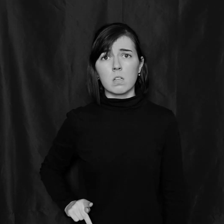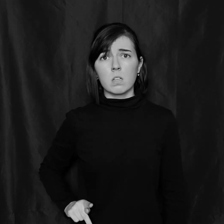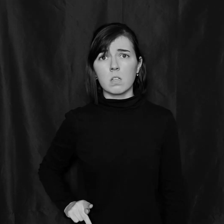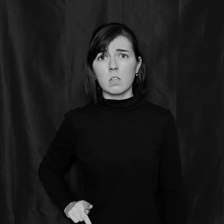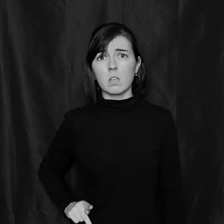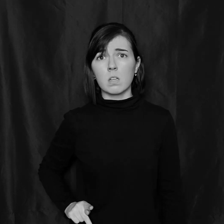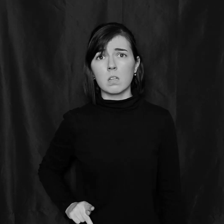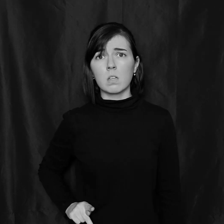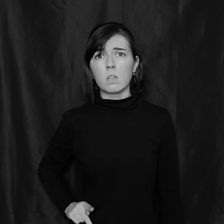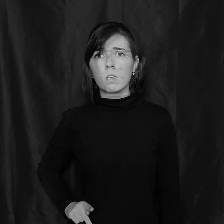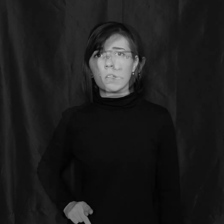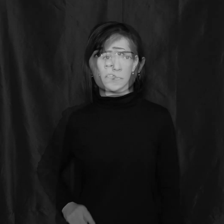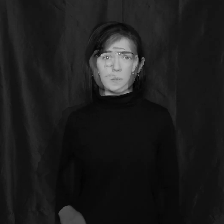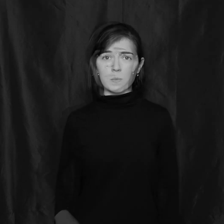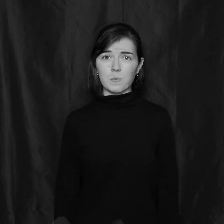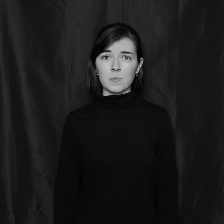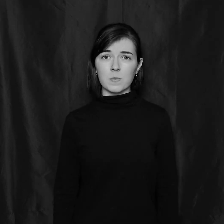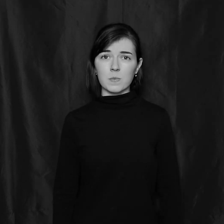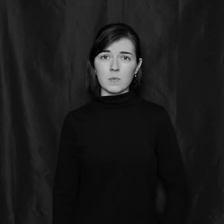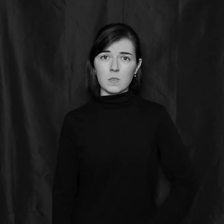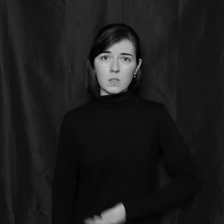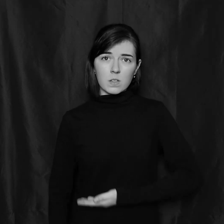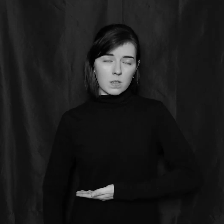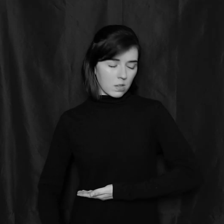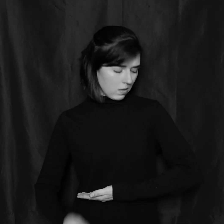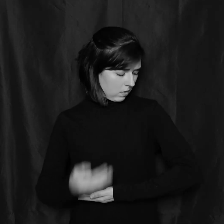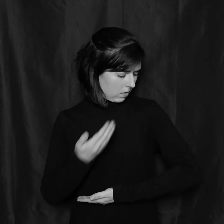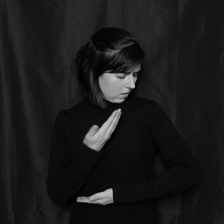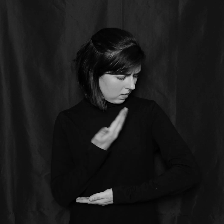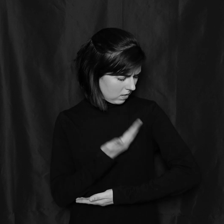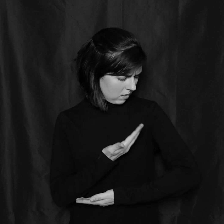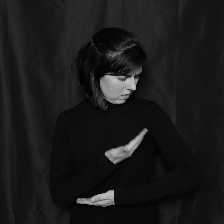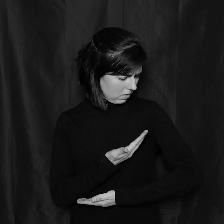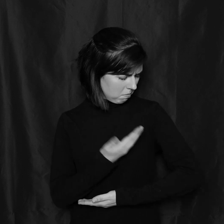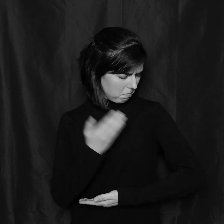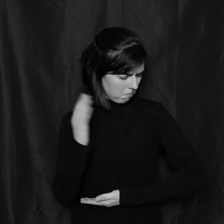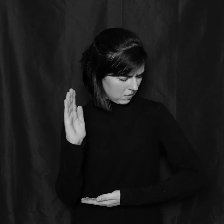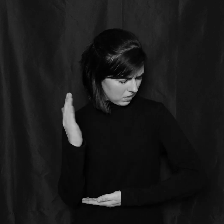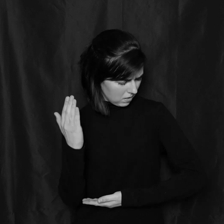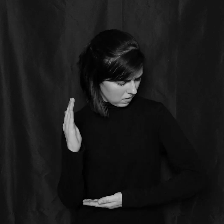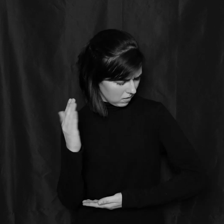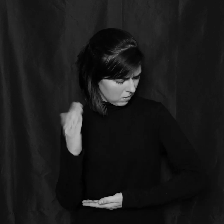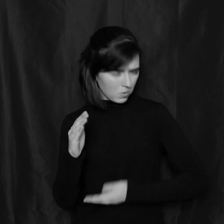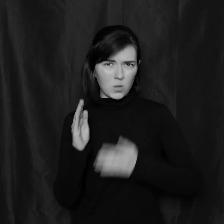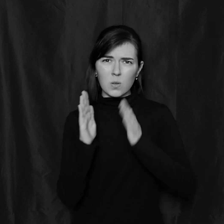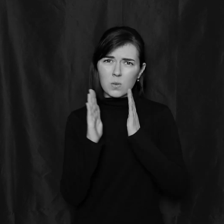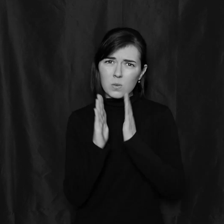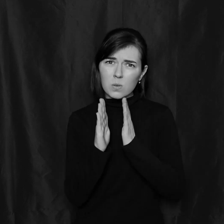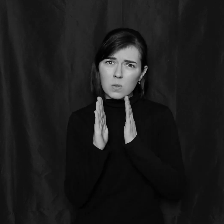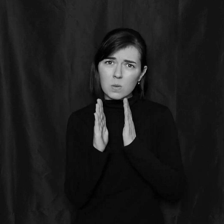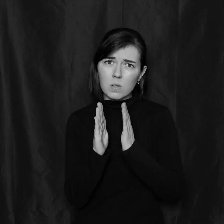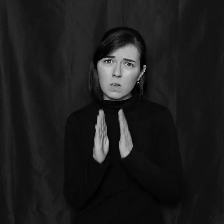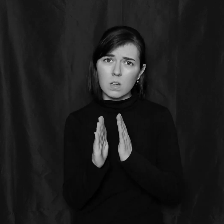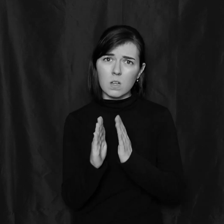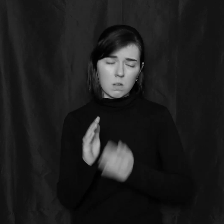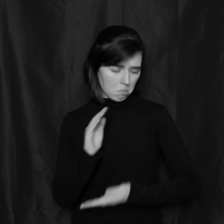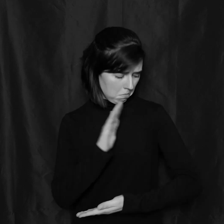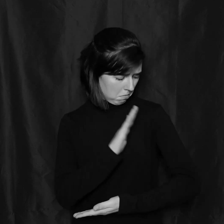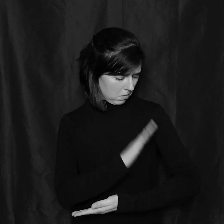a king? He looks so small, his face and hands so